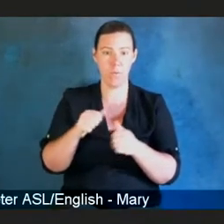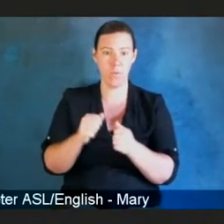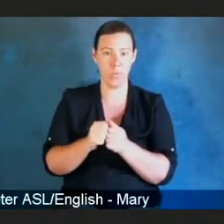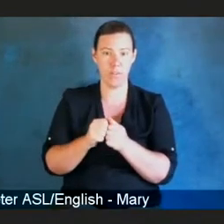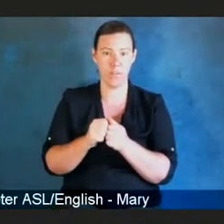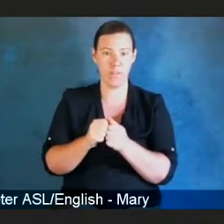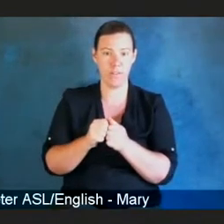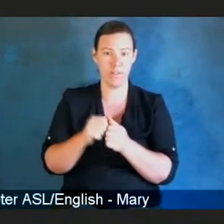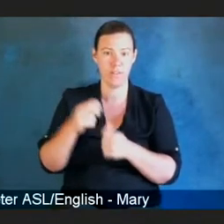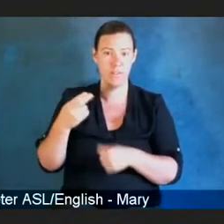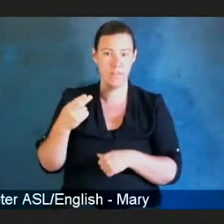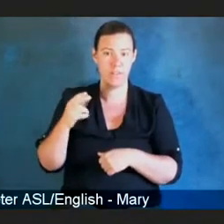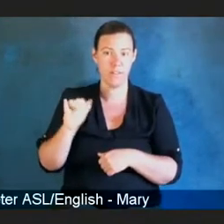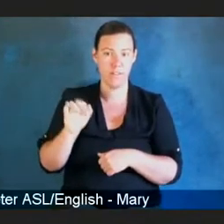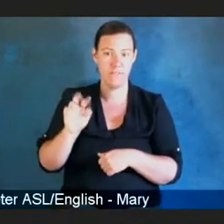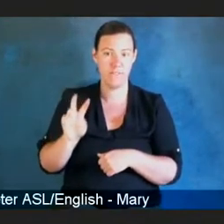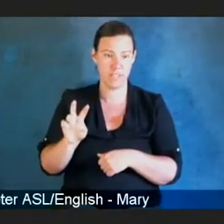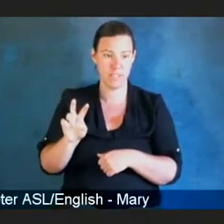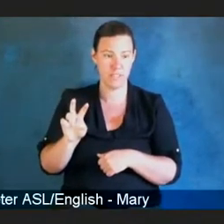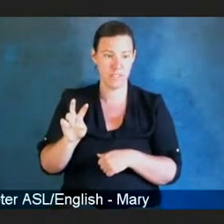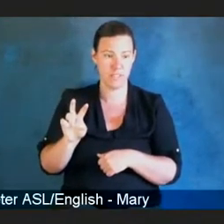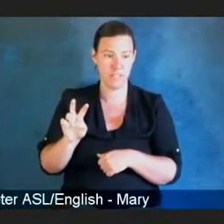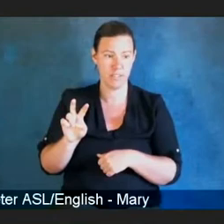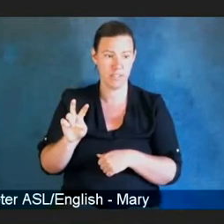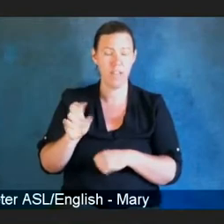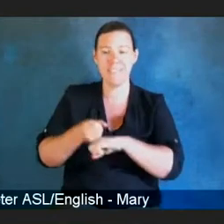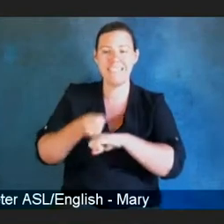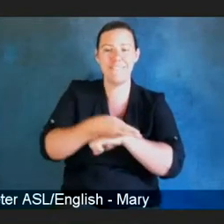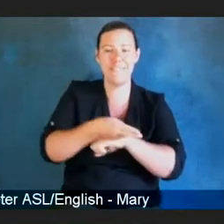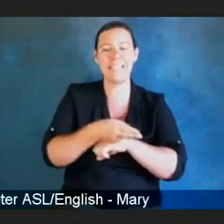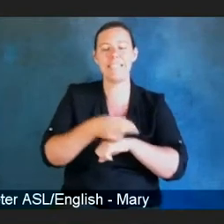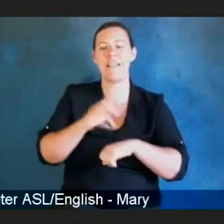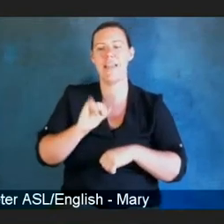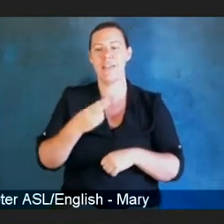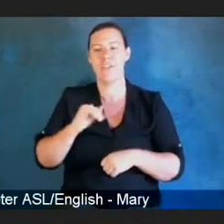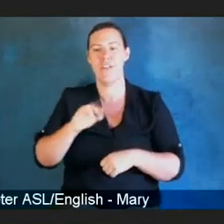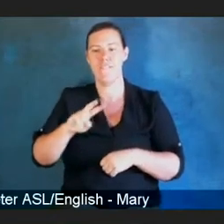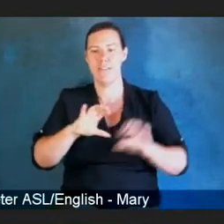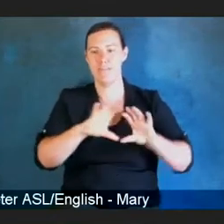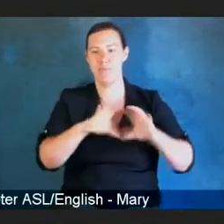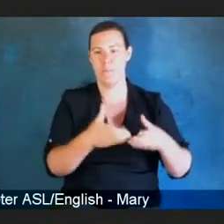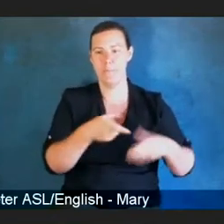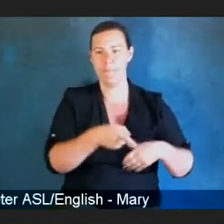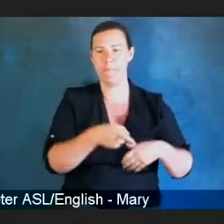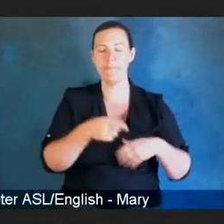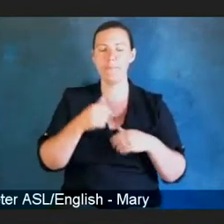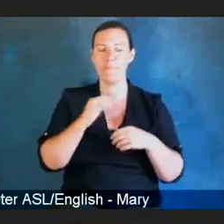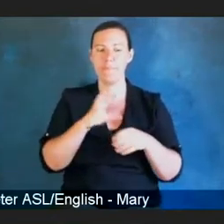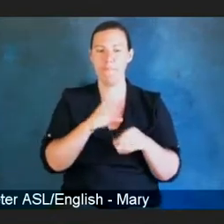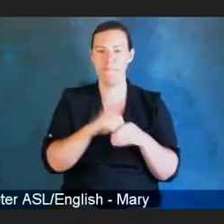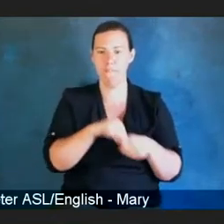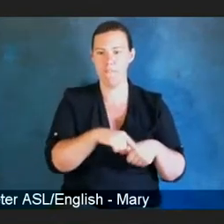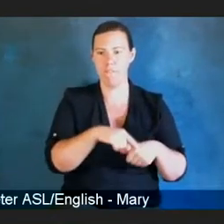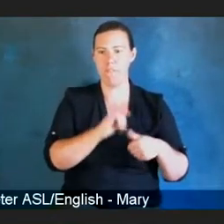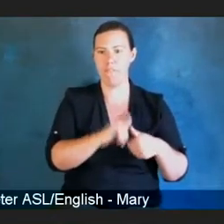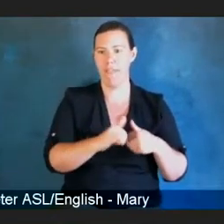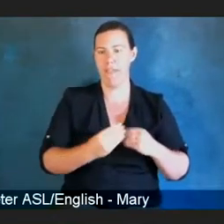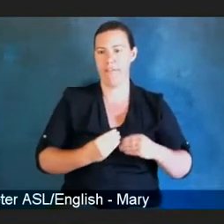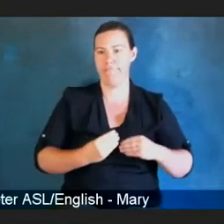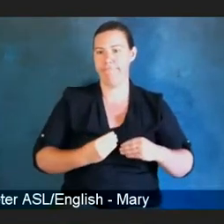ignited that desire in me to